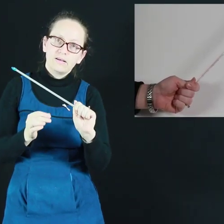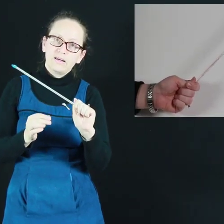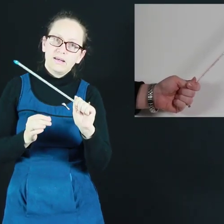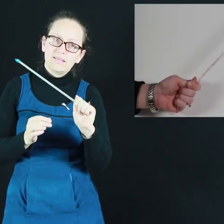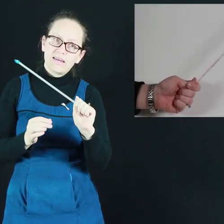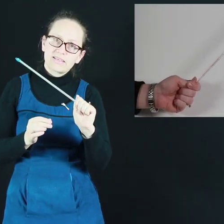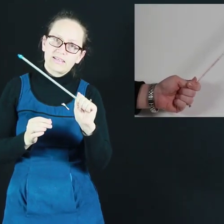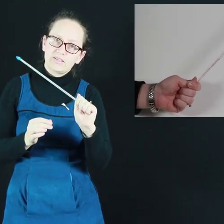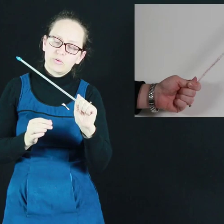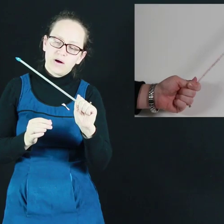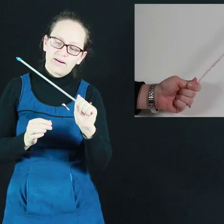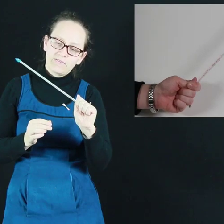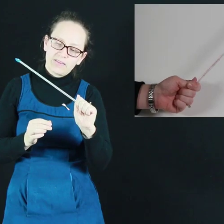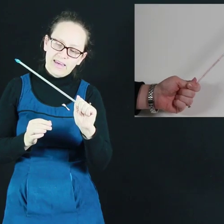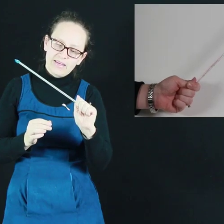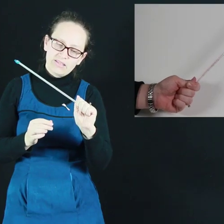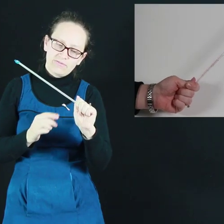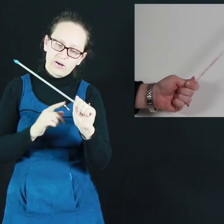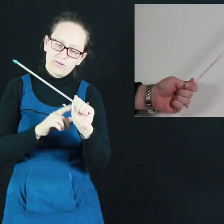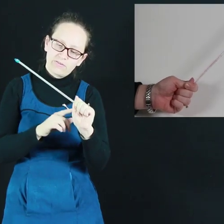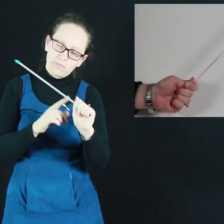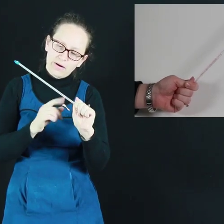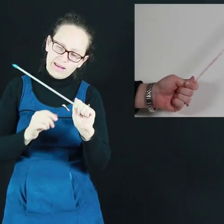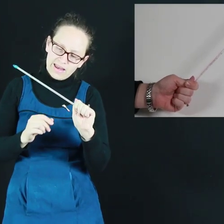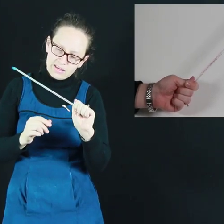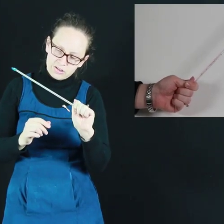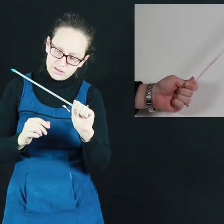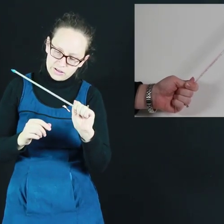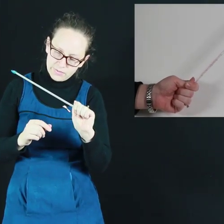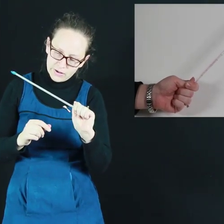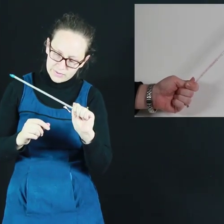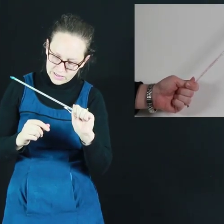It takes a little while for the heat to flow from my hand to the thermometer.